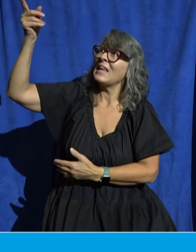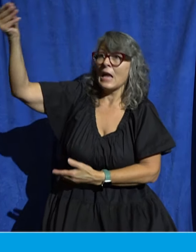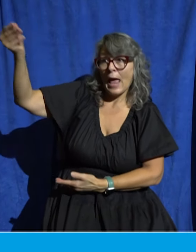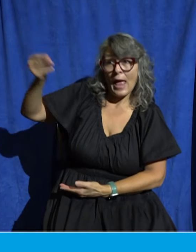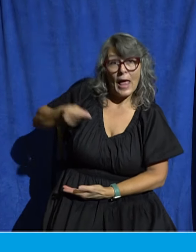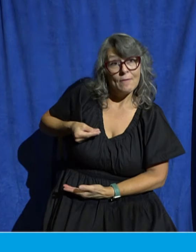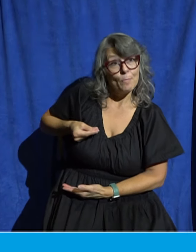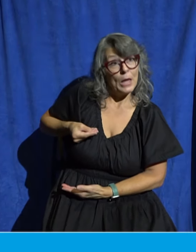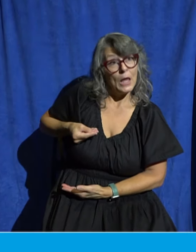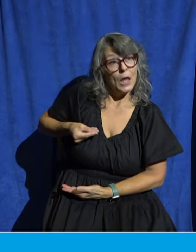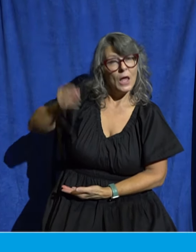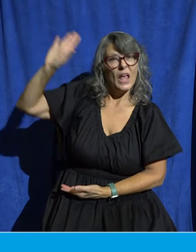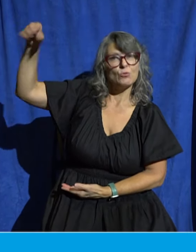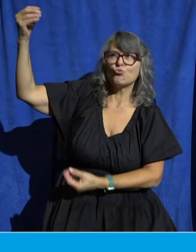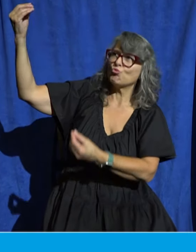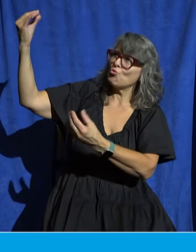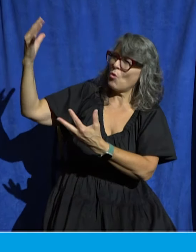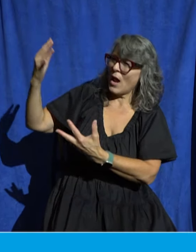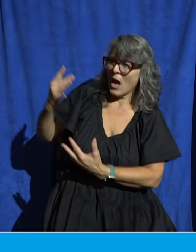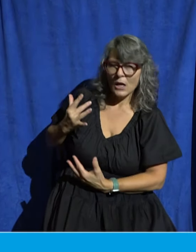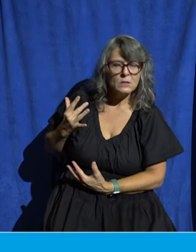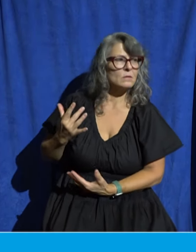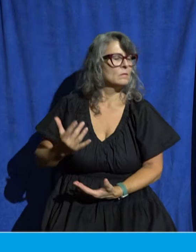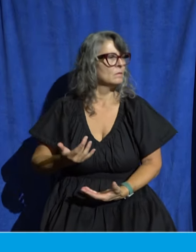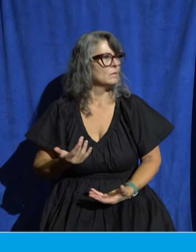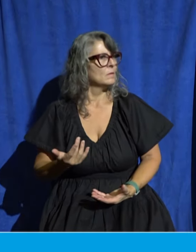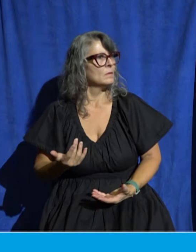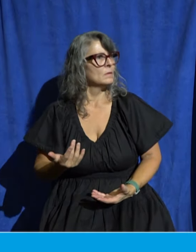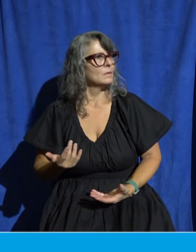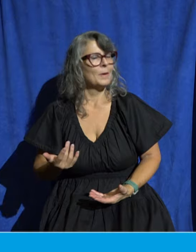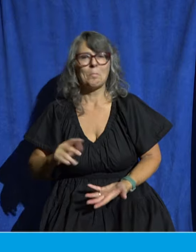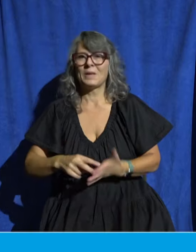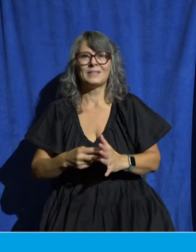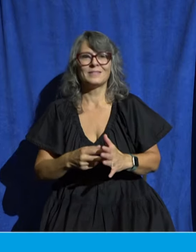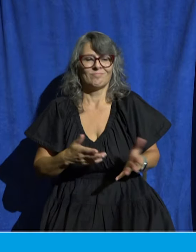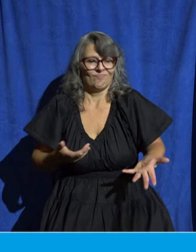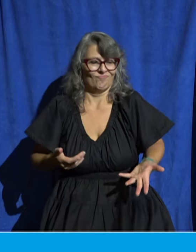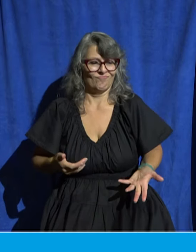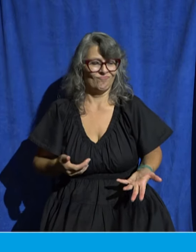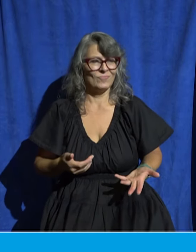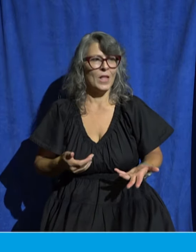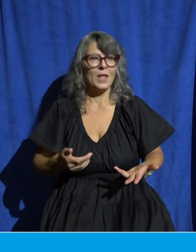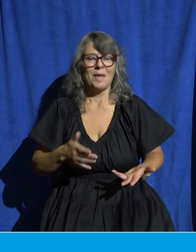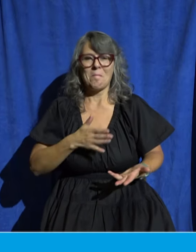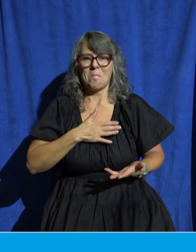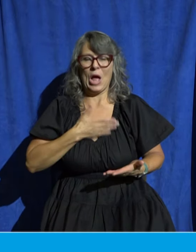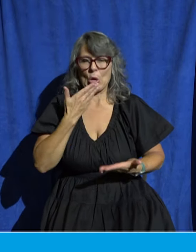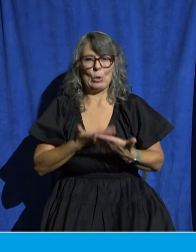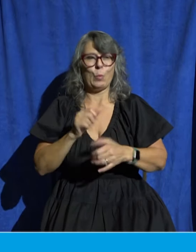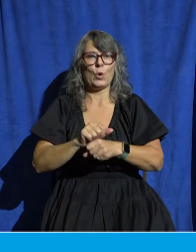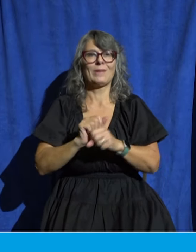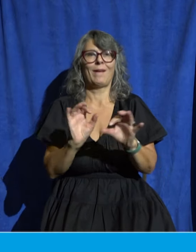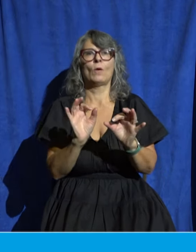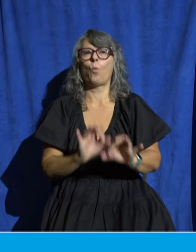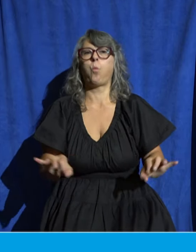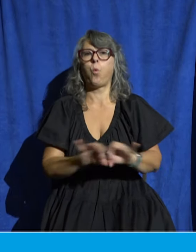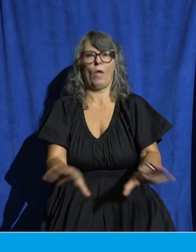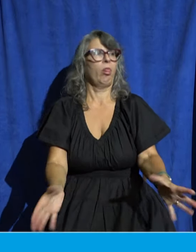our good works gain us no good standing before God. In fact, the Bible says that even our best works are